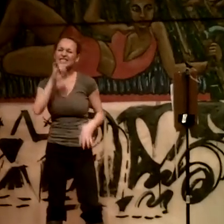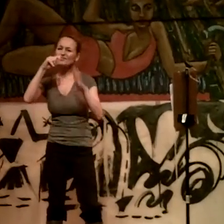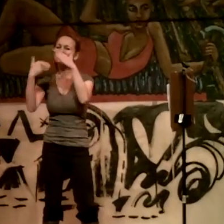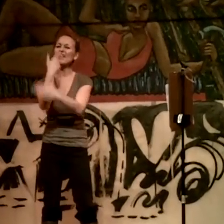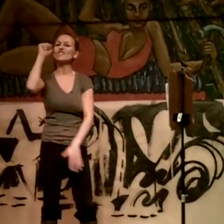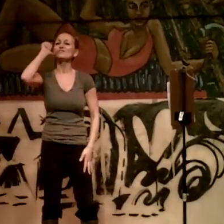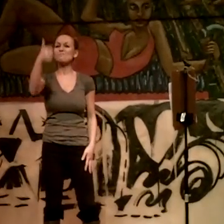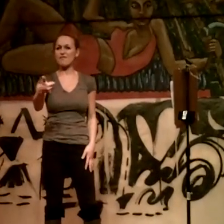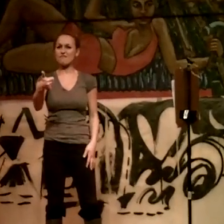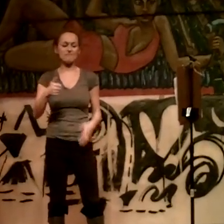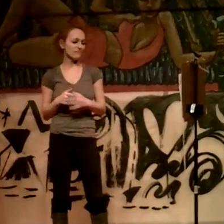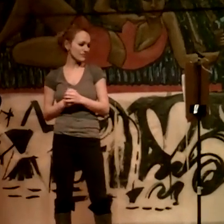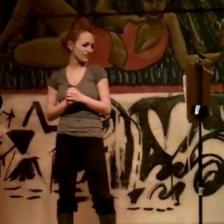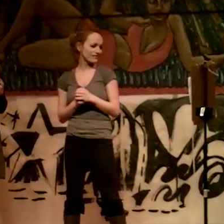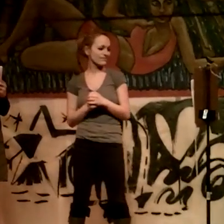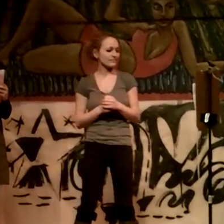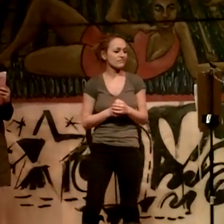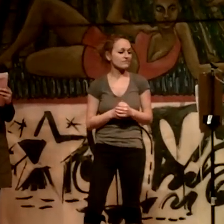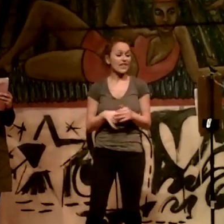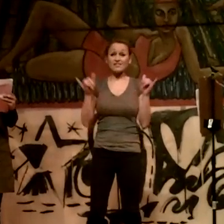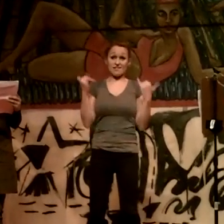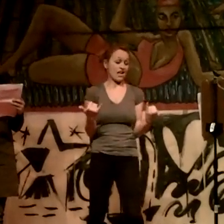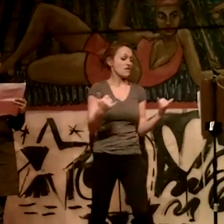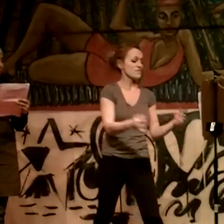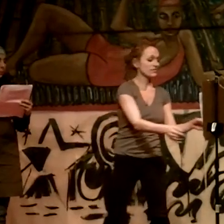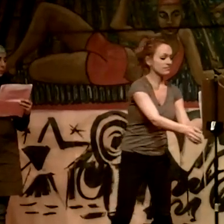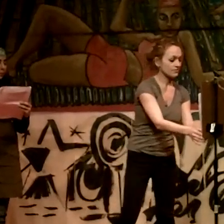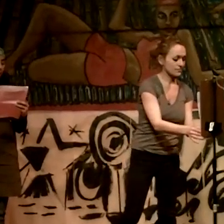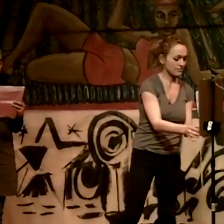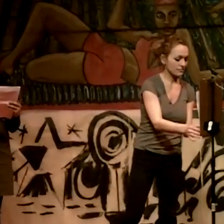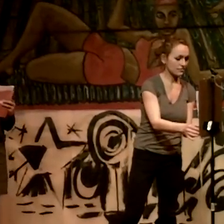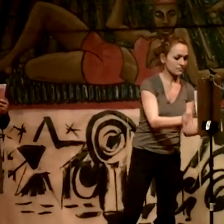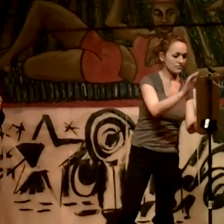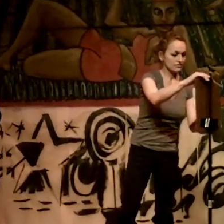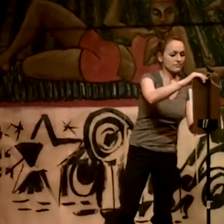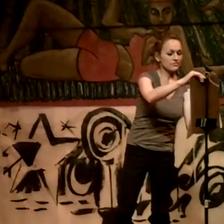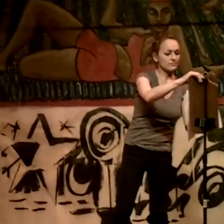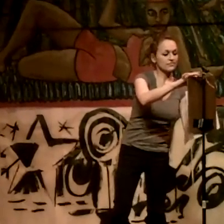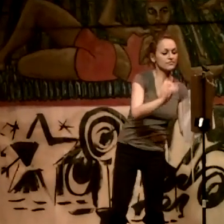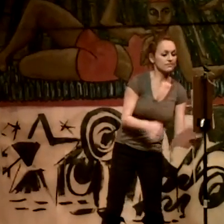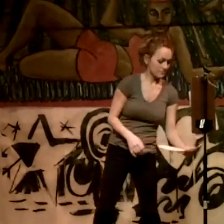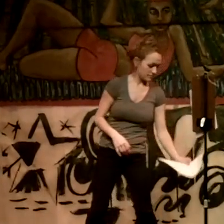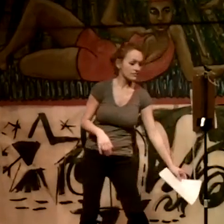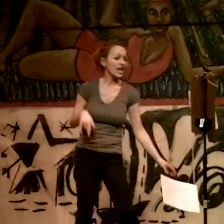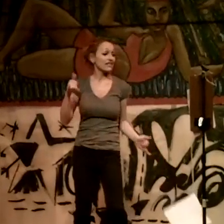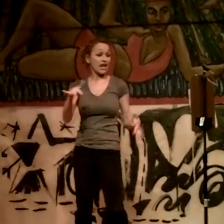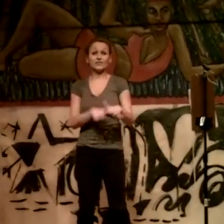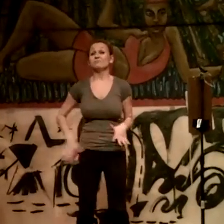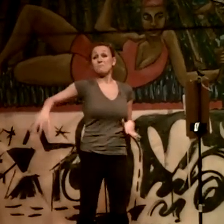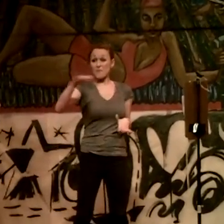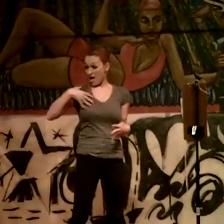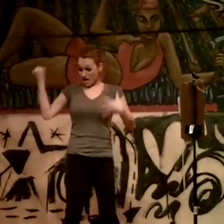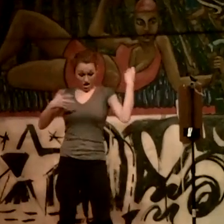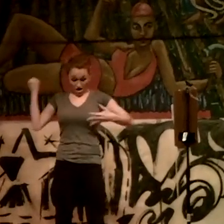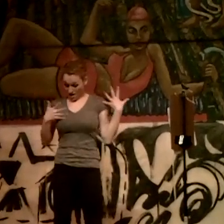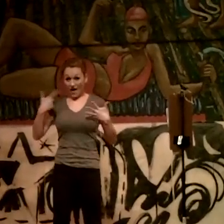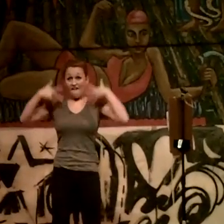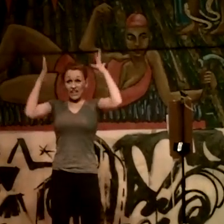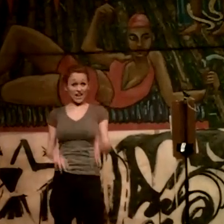challenging even the Sahara sun. A new tomorrow has begun. There is